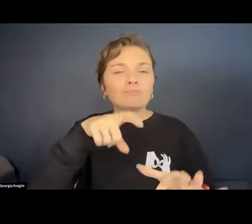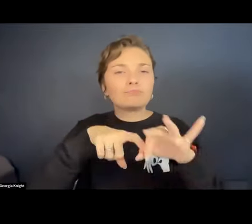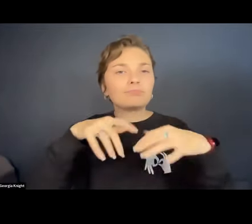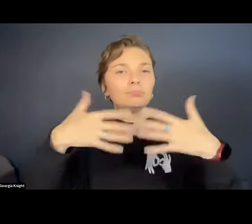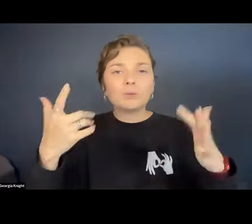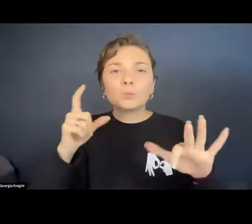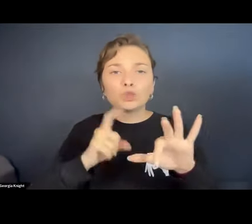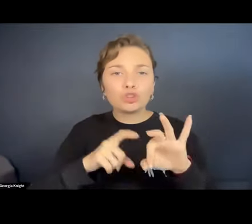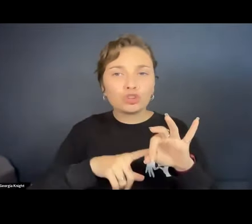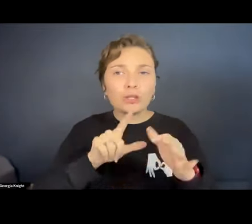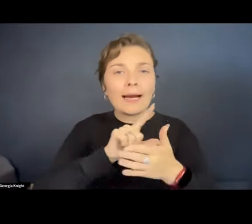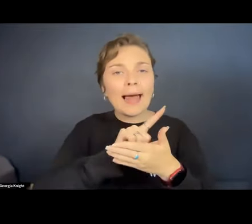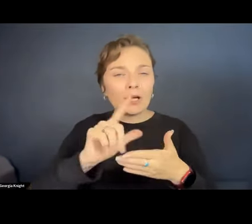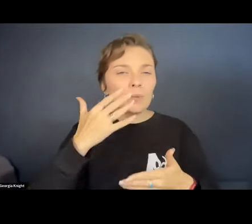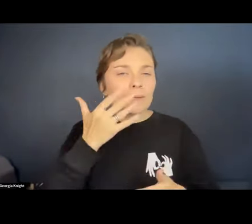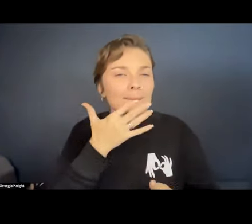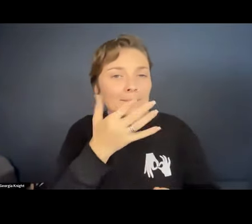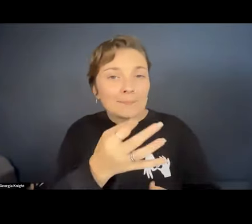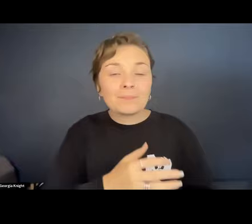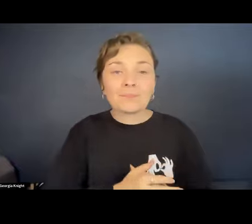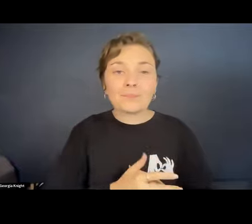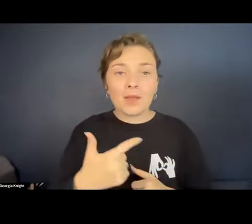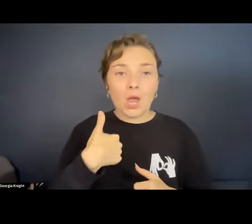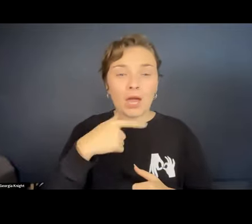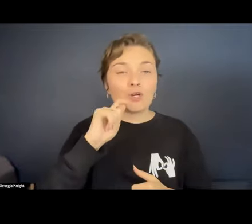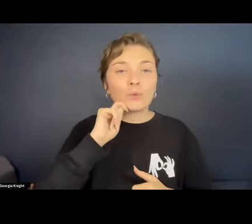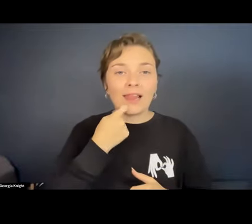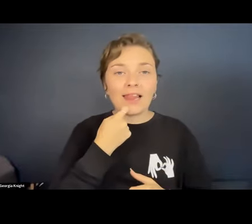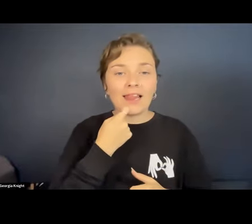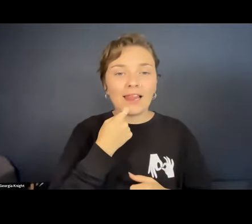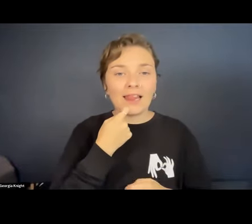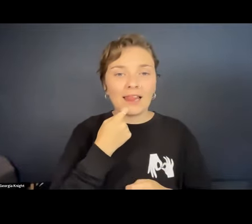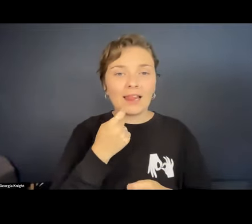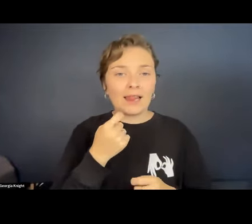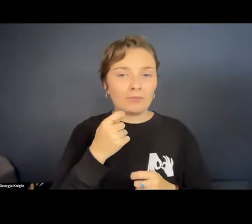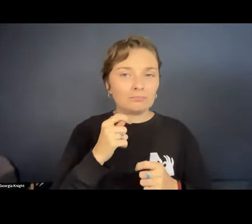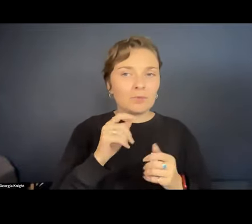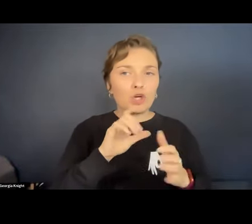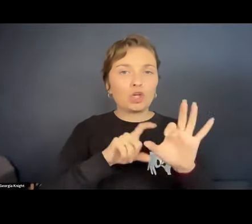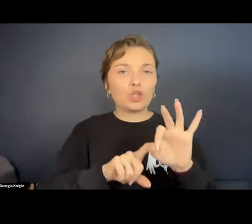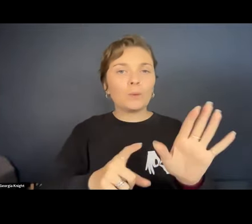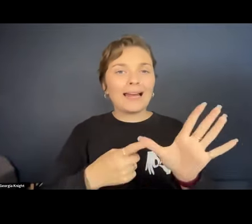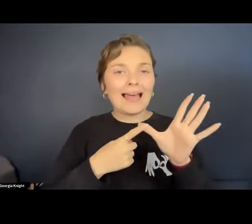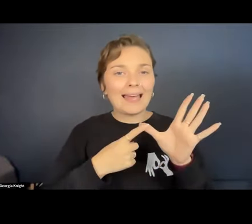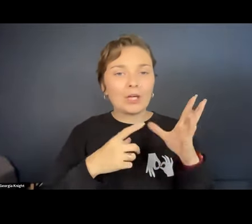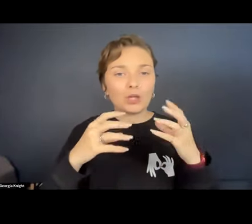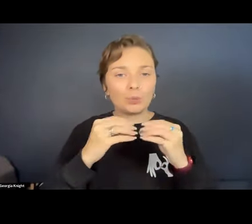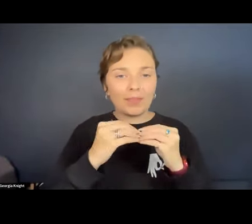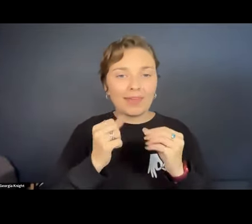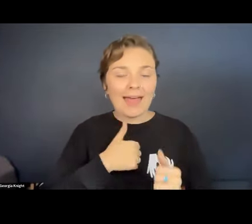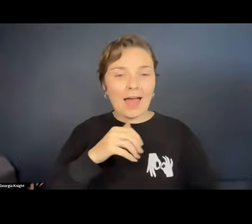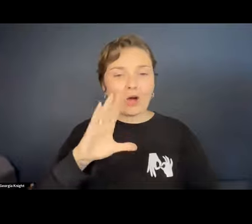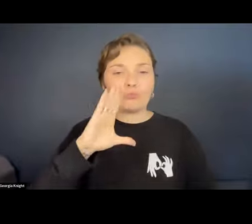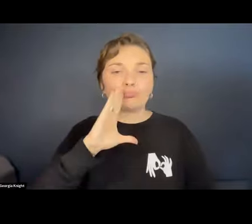questions later in the session, and I will be hosting a Q&A with our